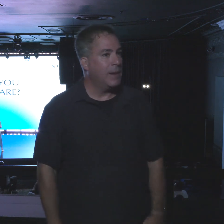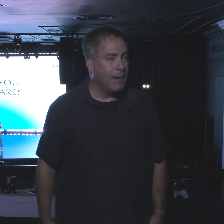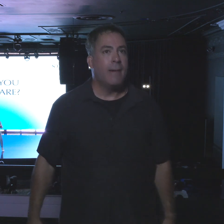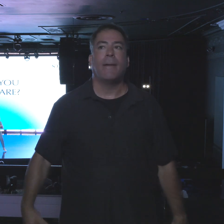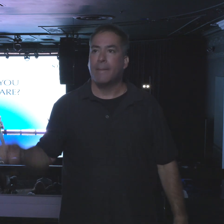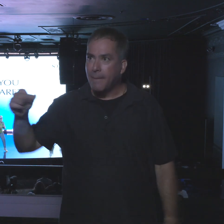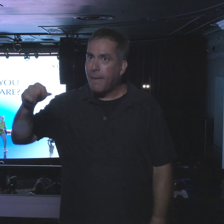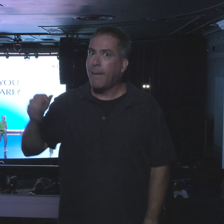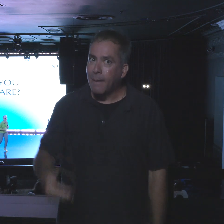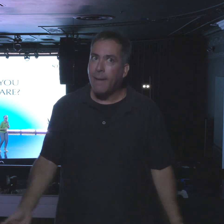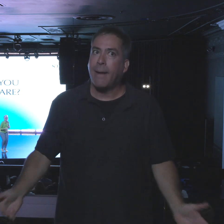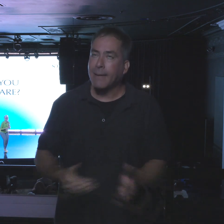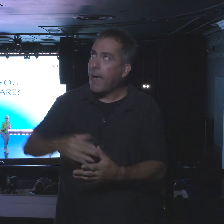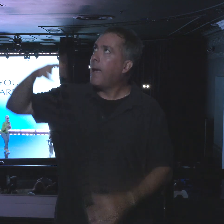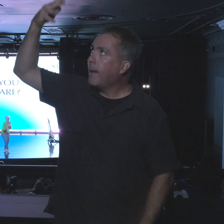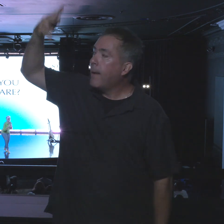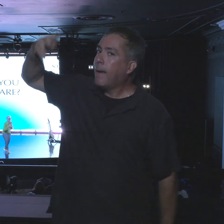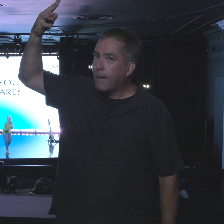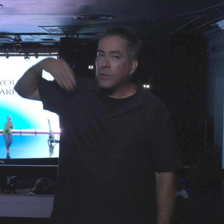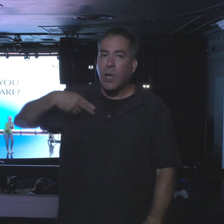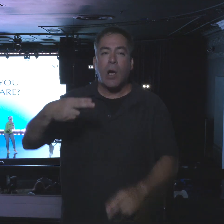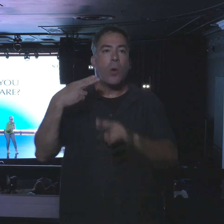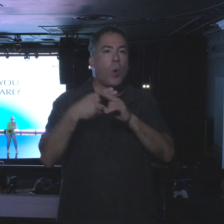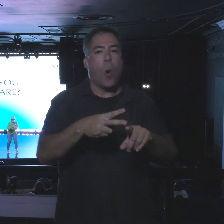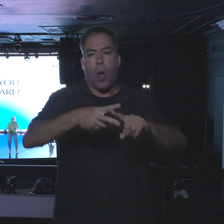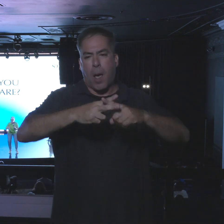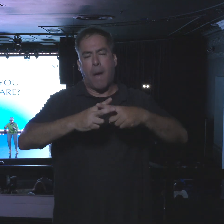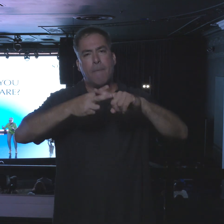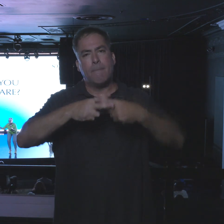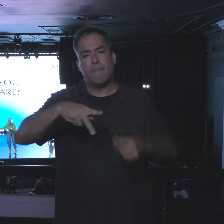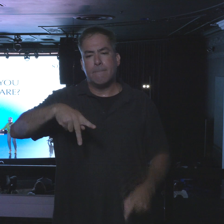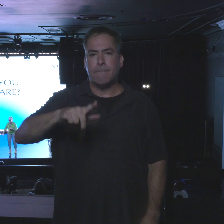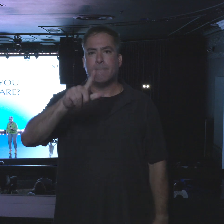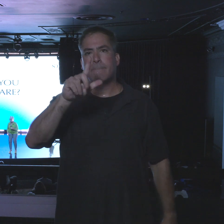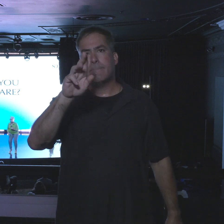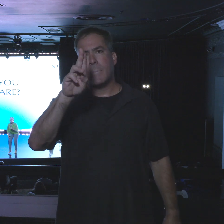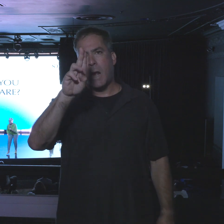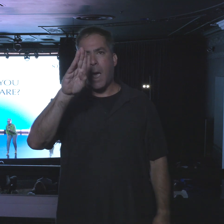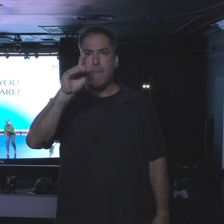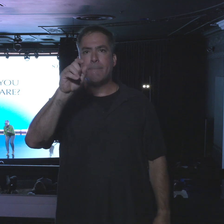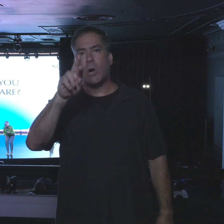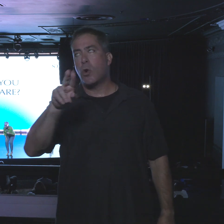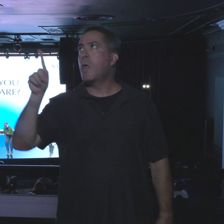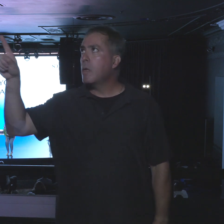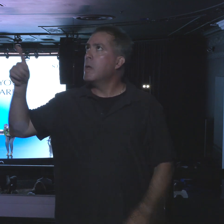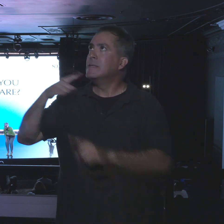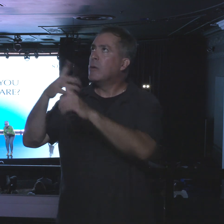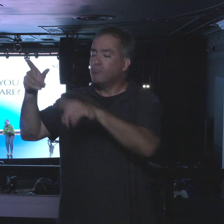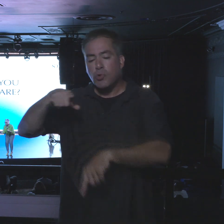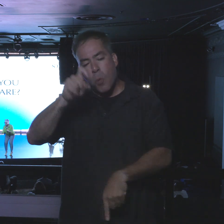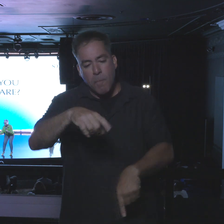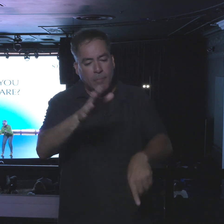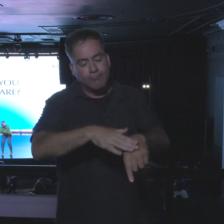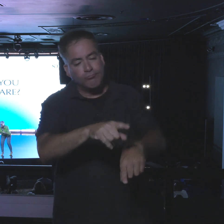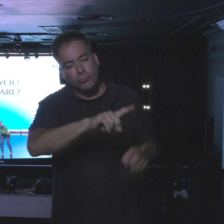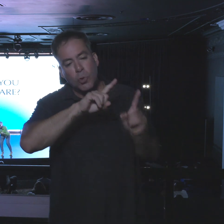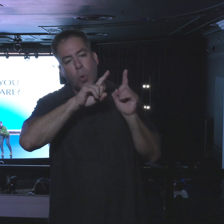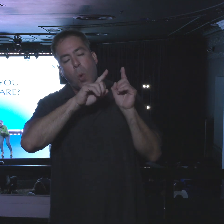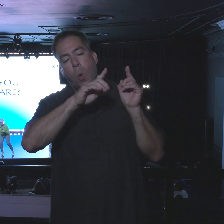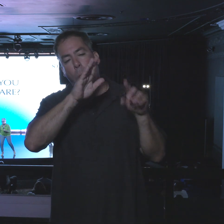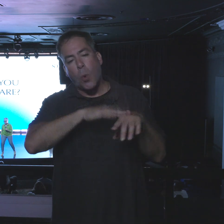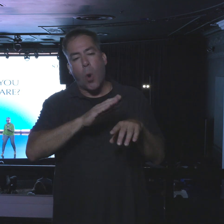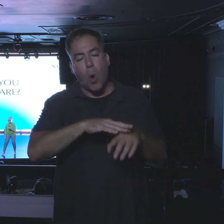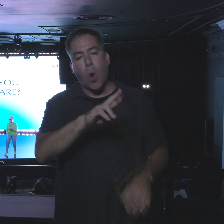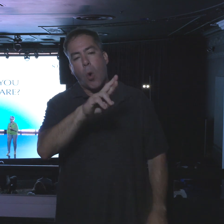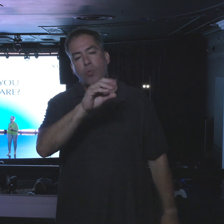So, I called the plumber, and the plumber says, the bathroom people, call Roto-Rooter. Away goes trouble